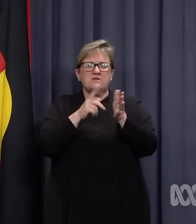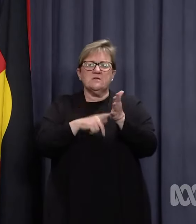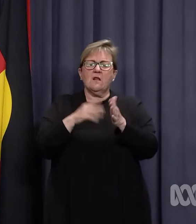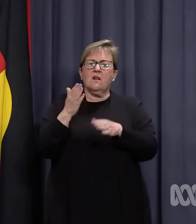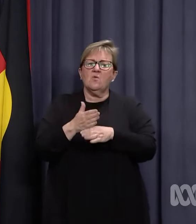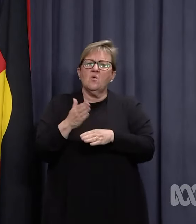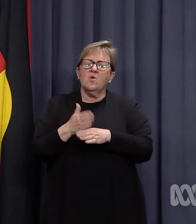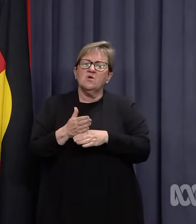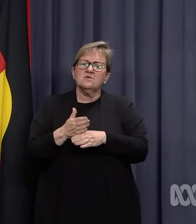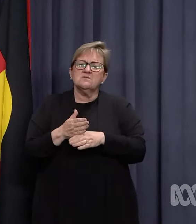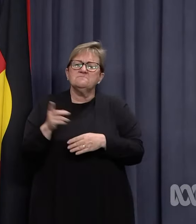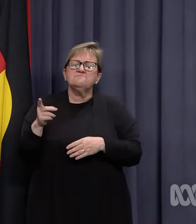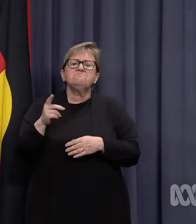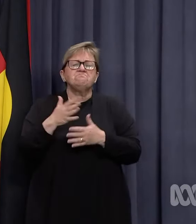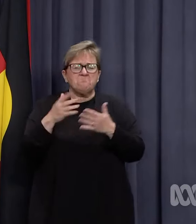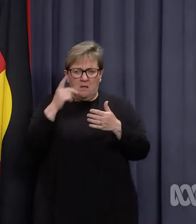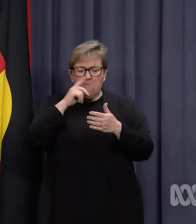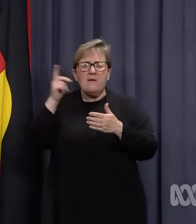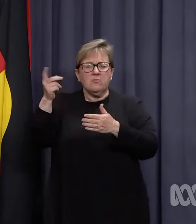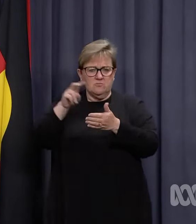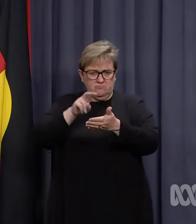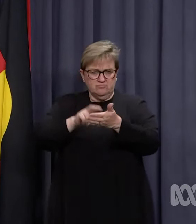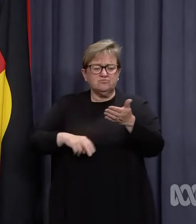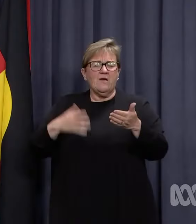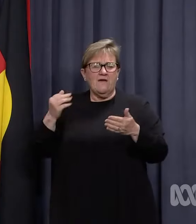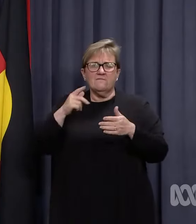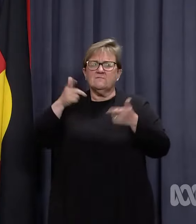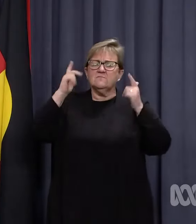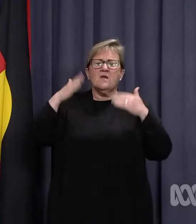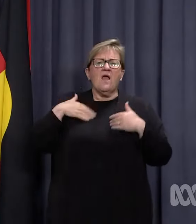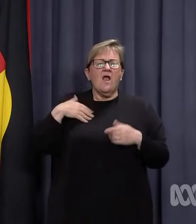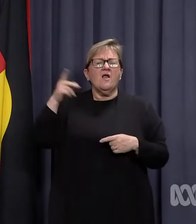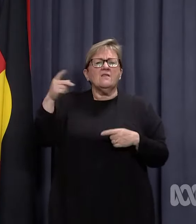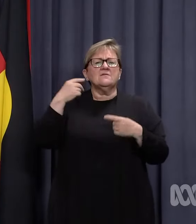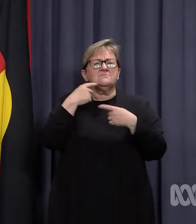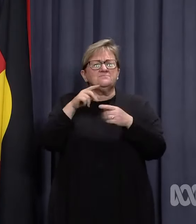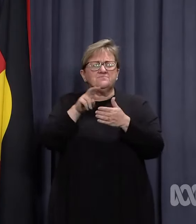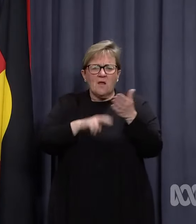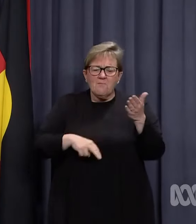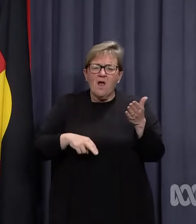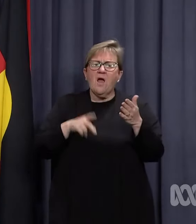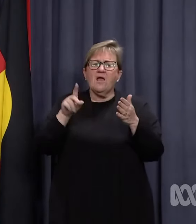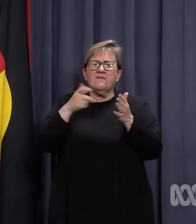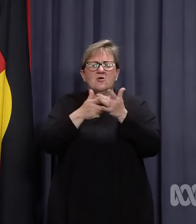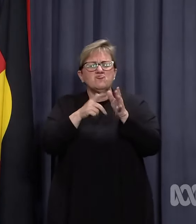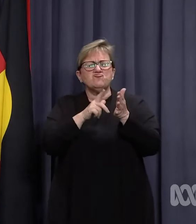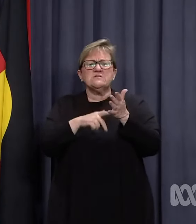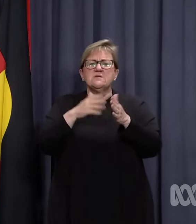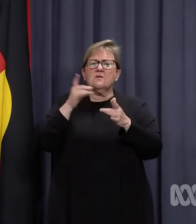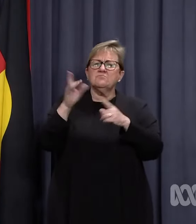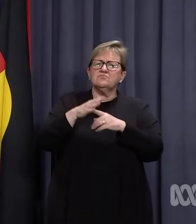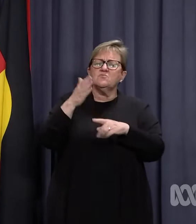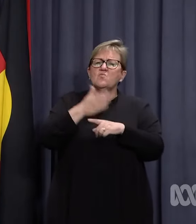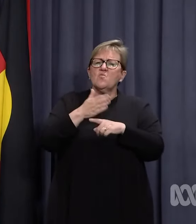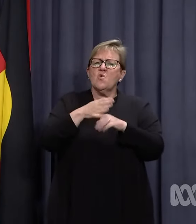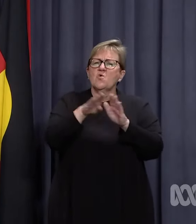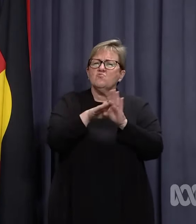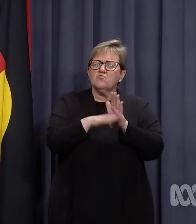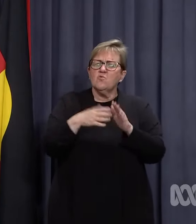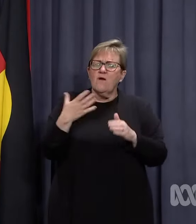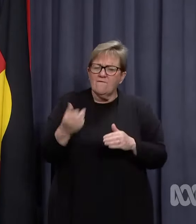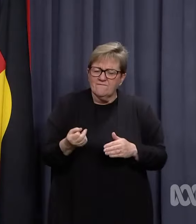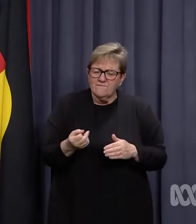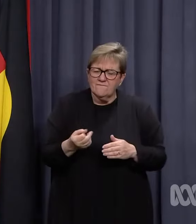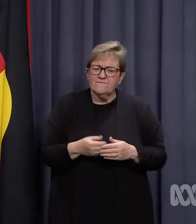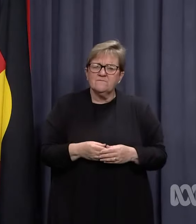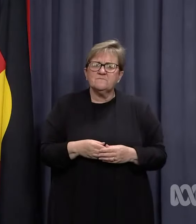Look, there's been a number of registrations. As we know, the Chief Health Officer has been applying the critical worker requirements or